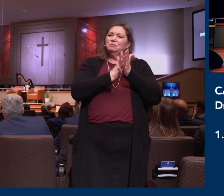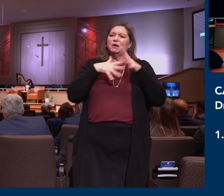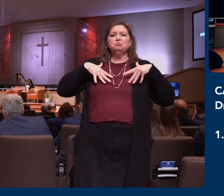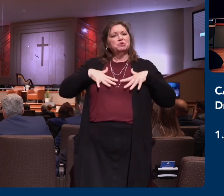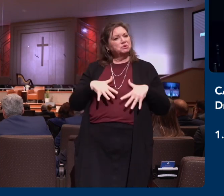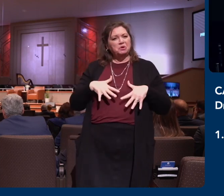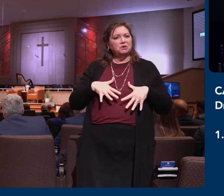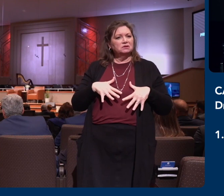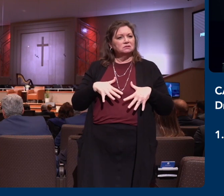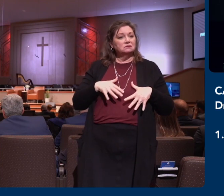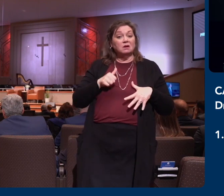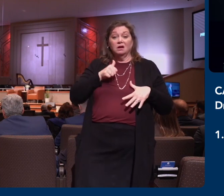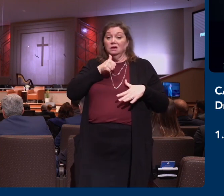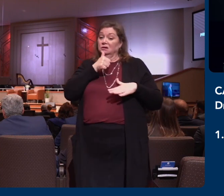in our church.